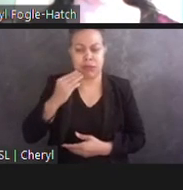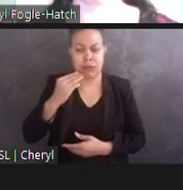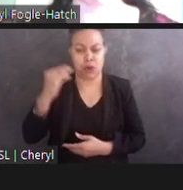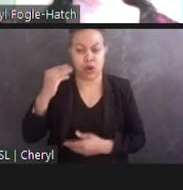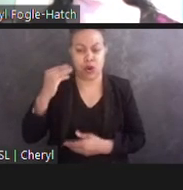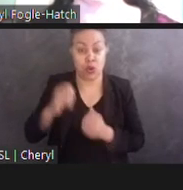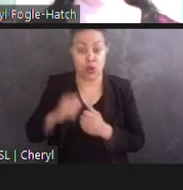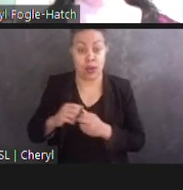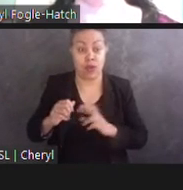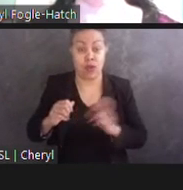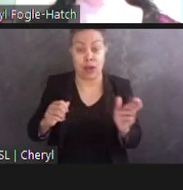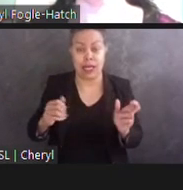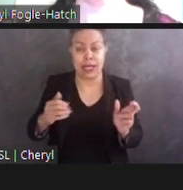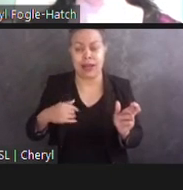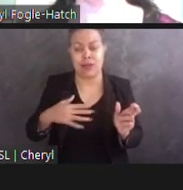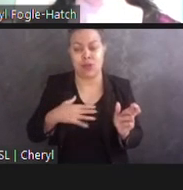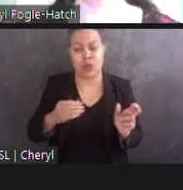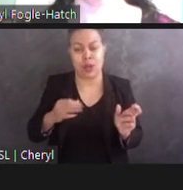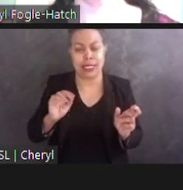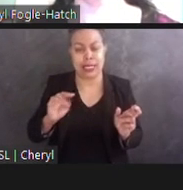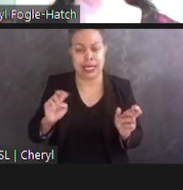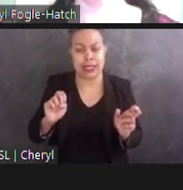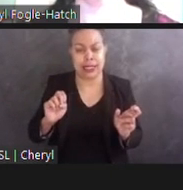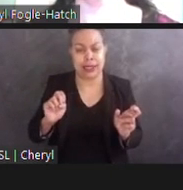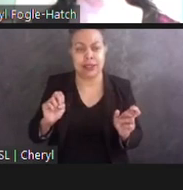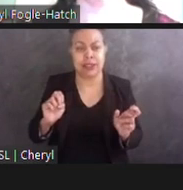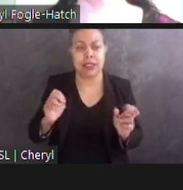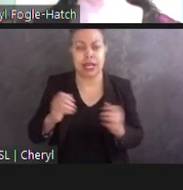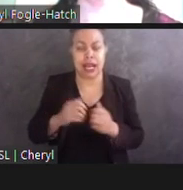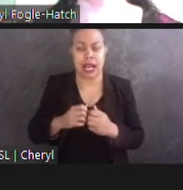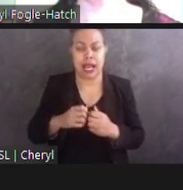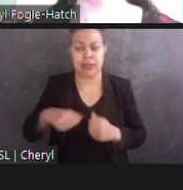she holds a white cane. She is wearing a handbag across her body.